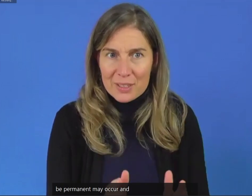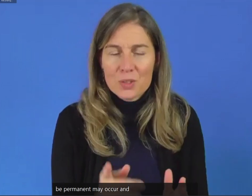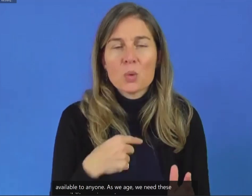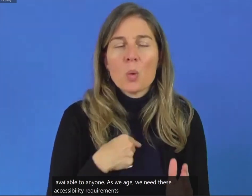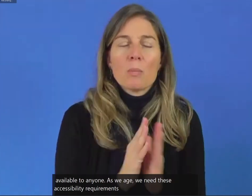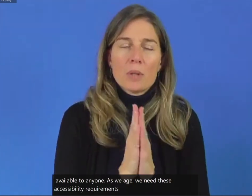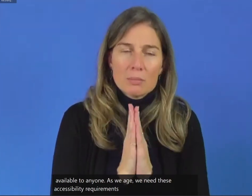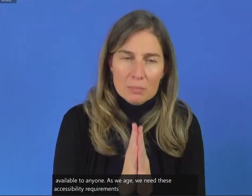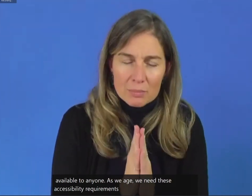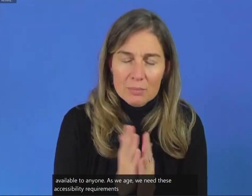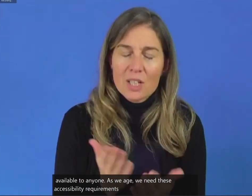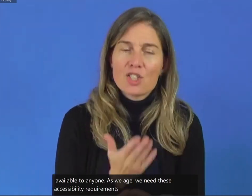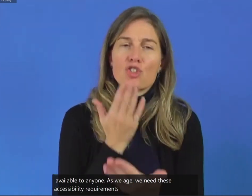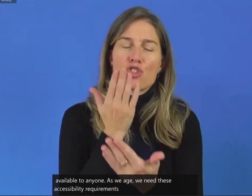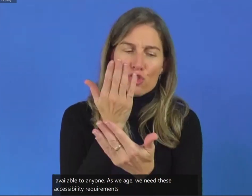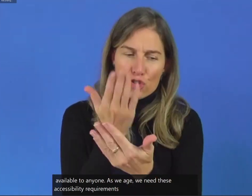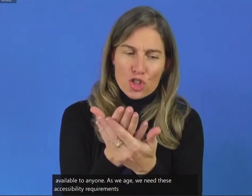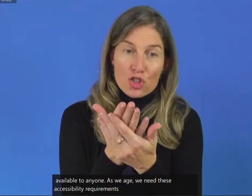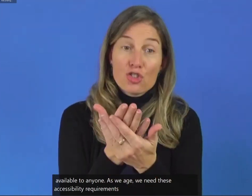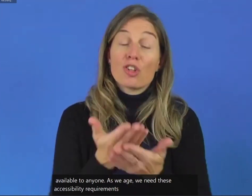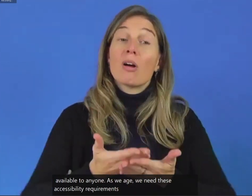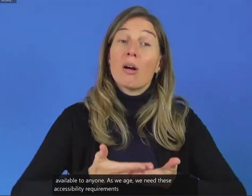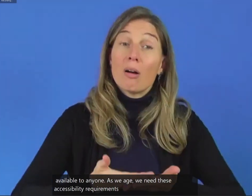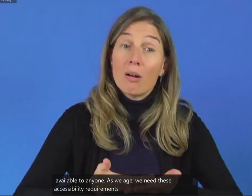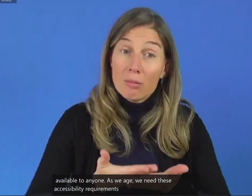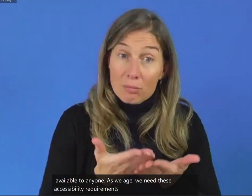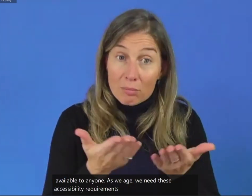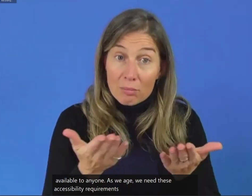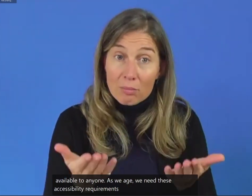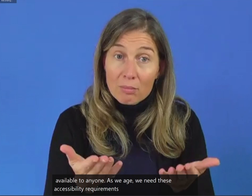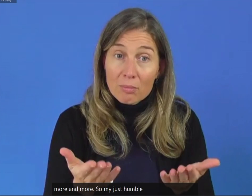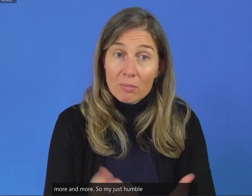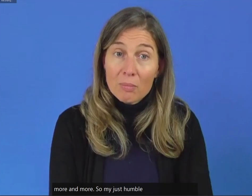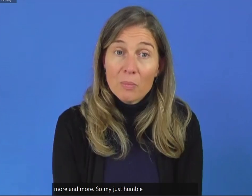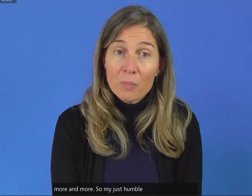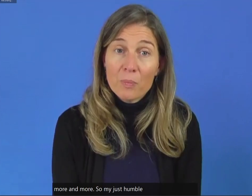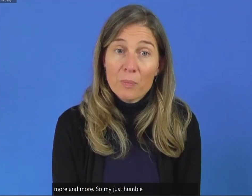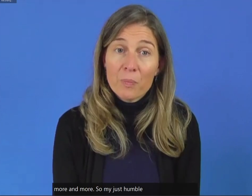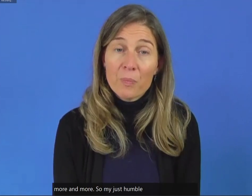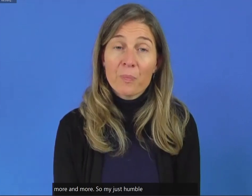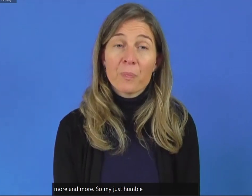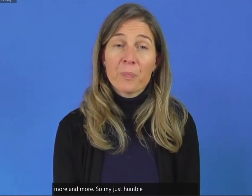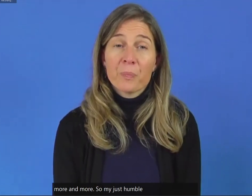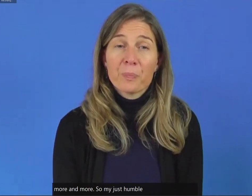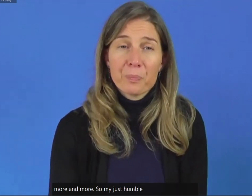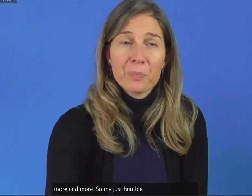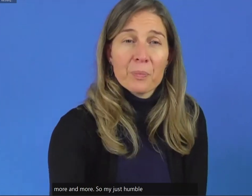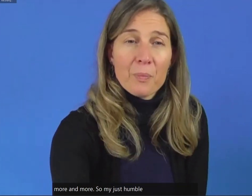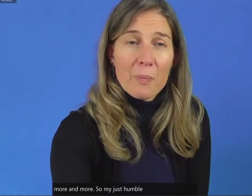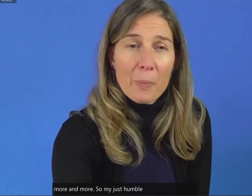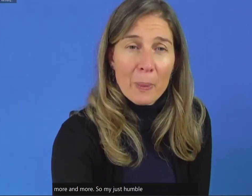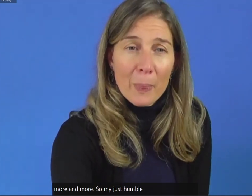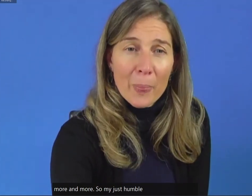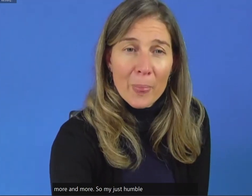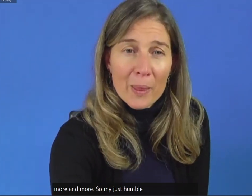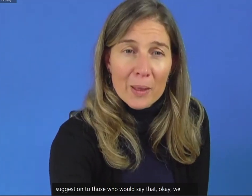suggestion to those who would say that we OK, we do not need it. So why do we would be to that